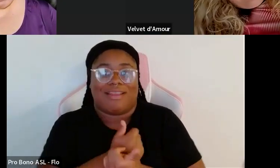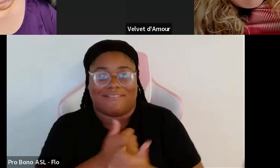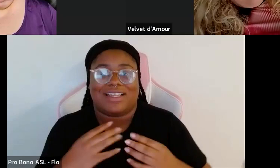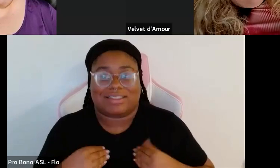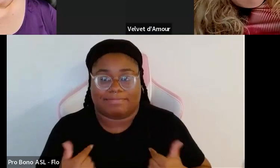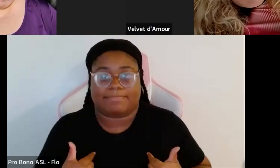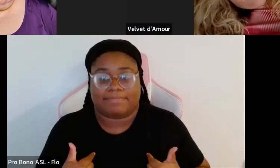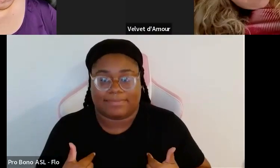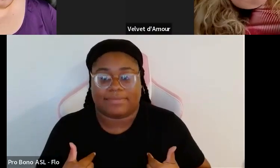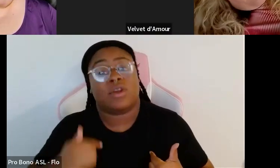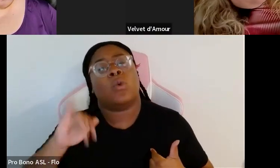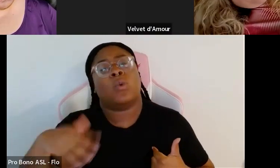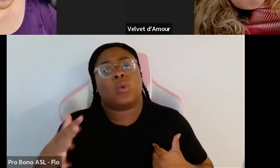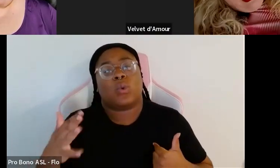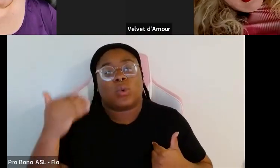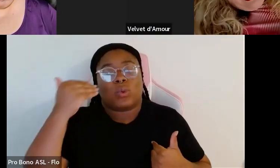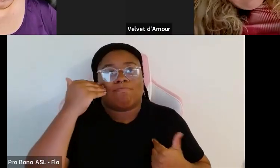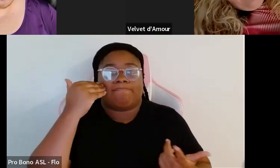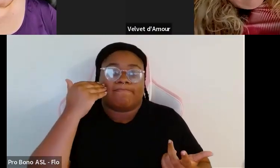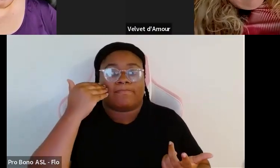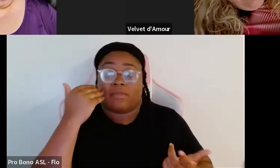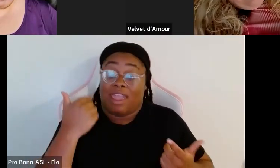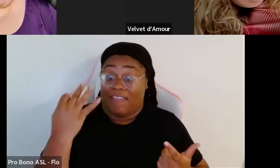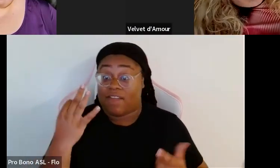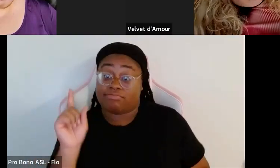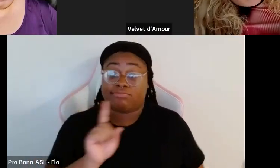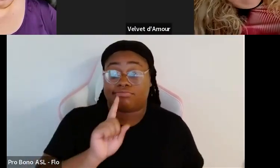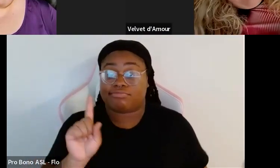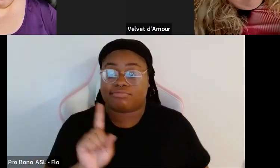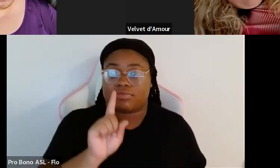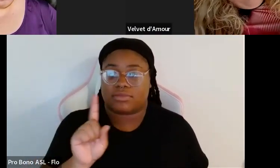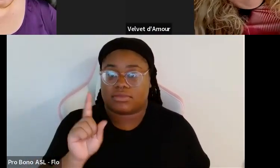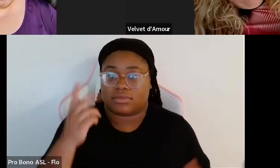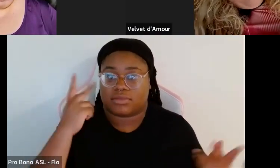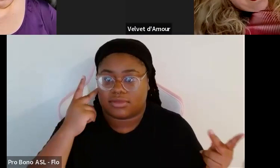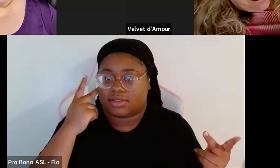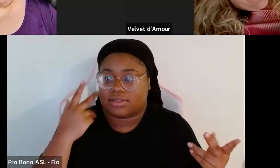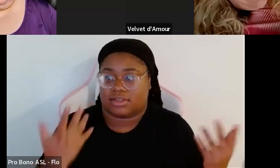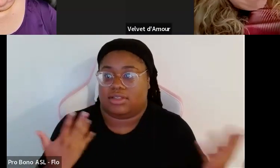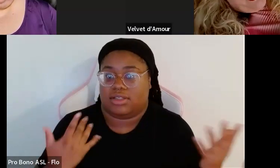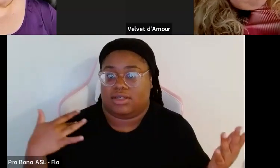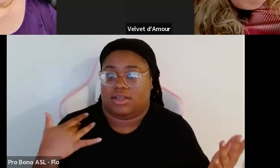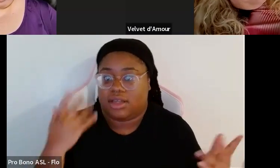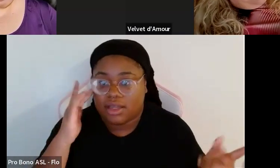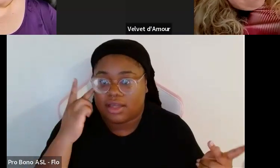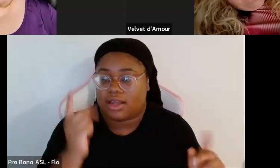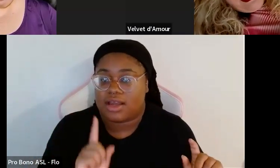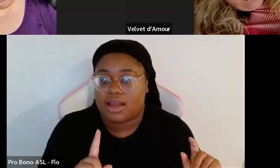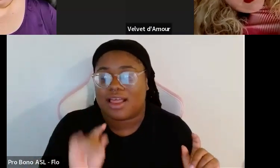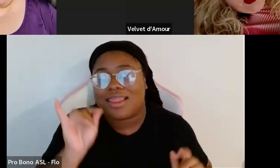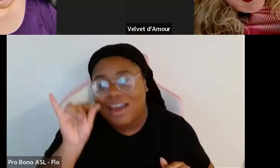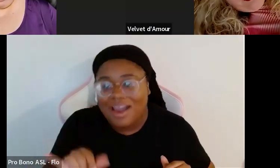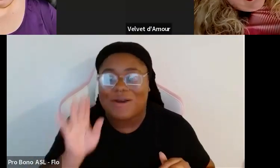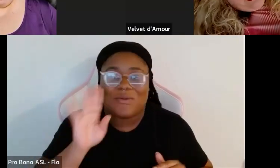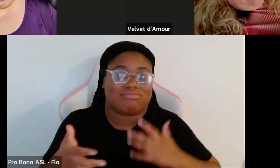myself because you you you really are if I got out on that runway and I suddenly freaked out or whatever you know that's gonna